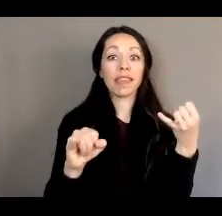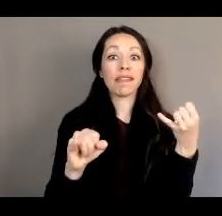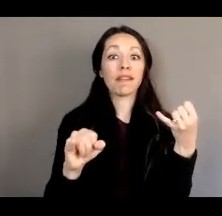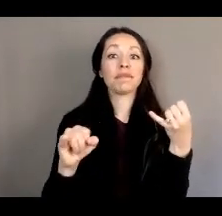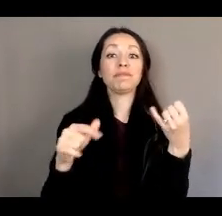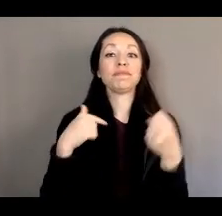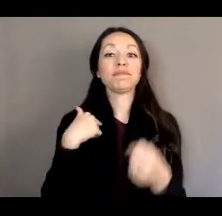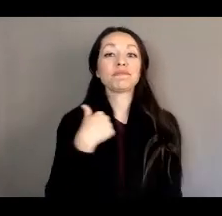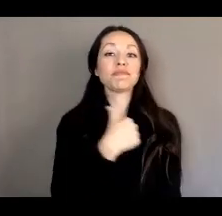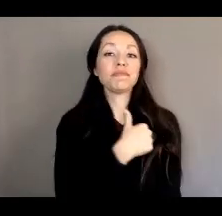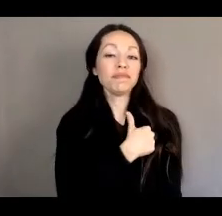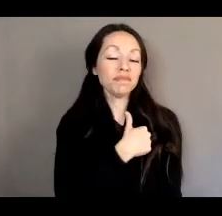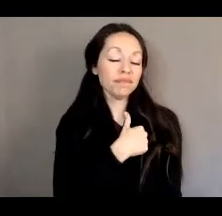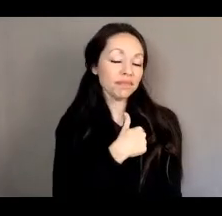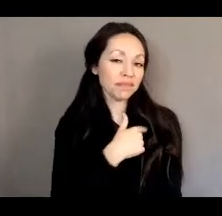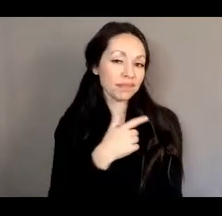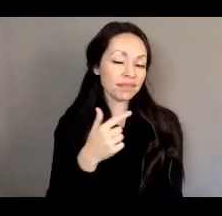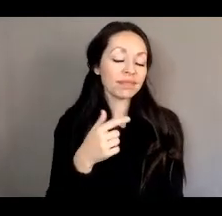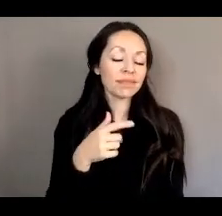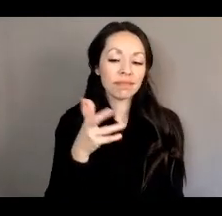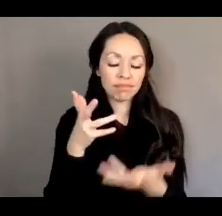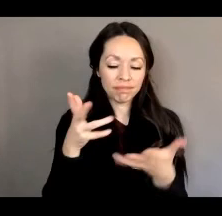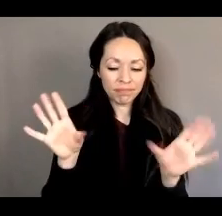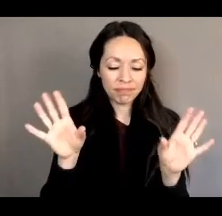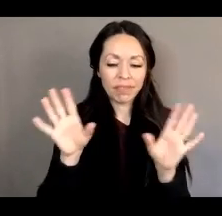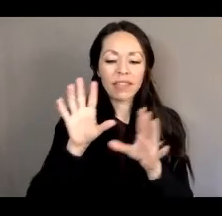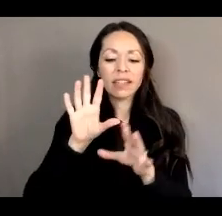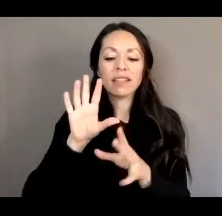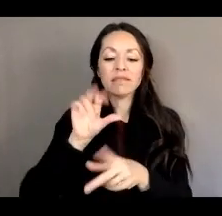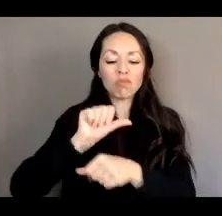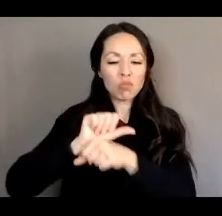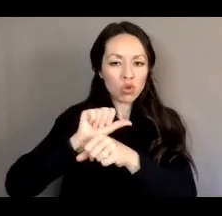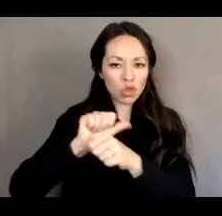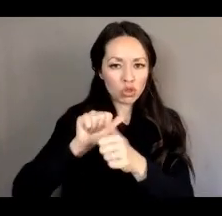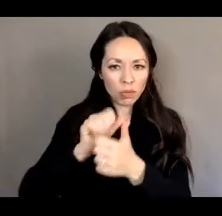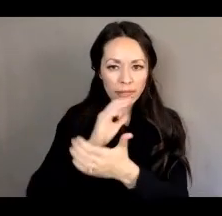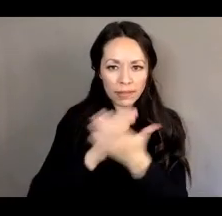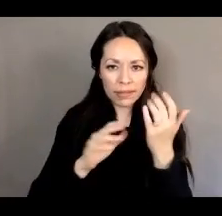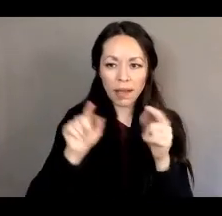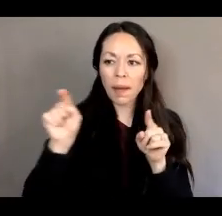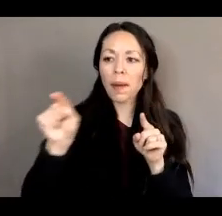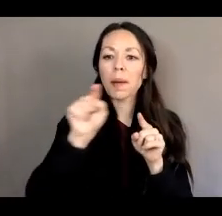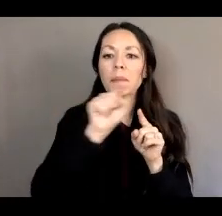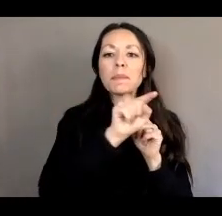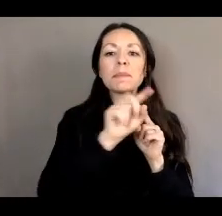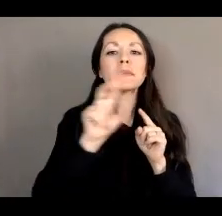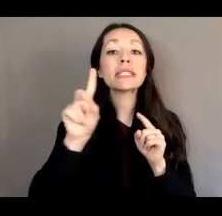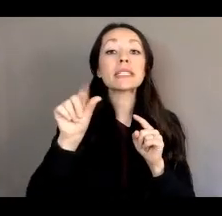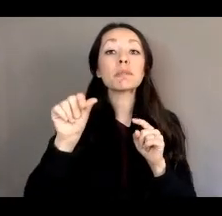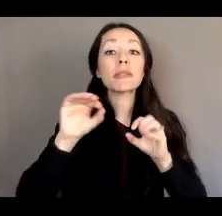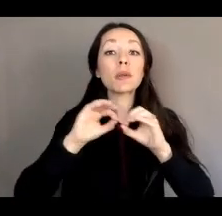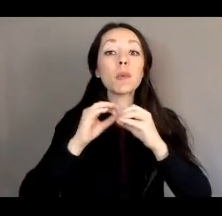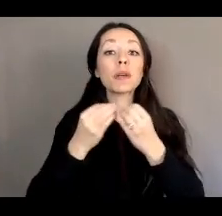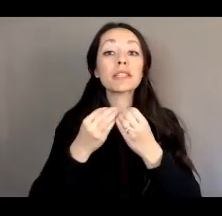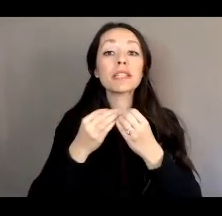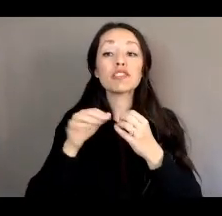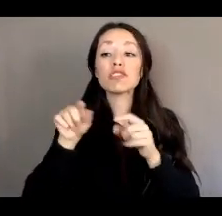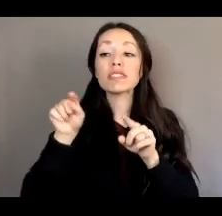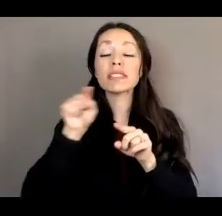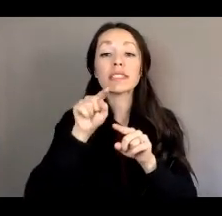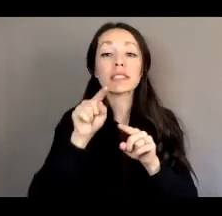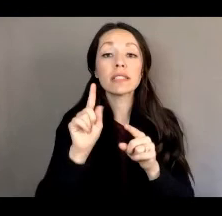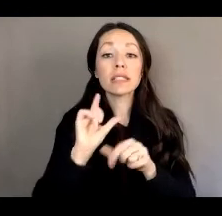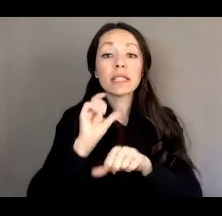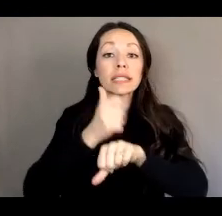we have worked with some other disability, uh, organizations and agencies on putting together a